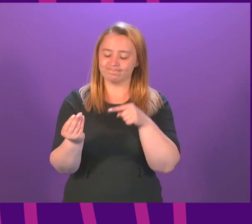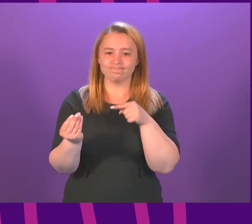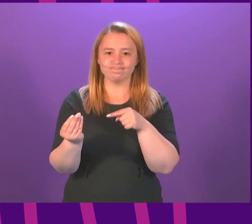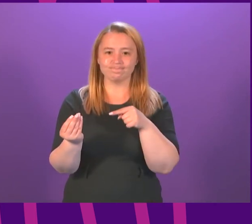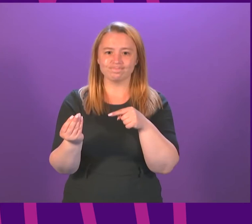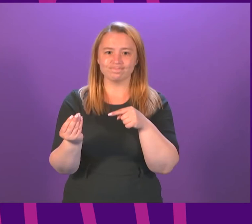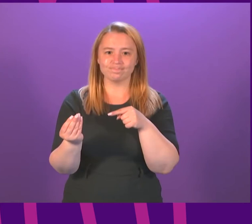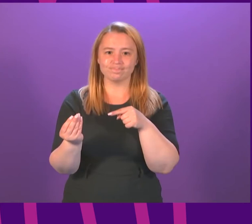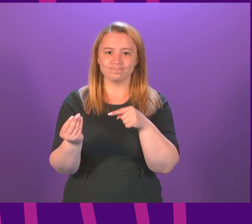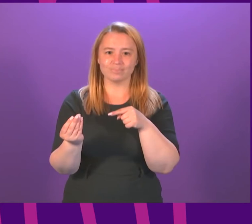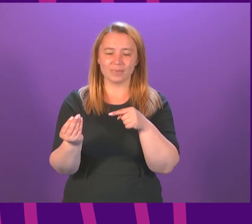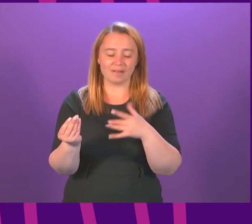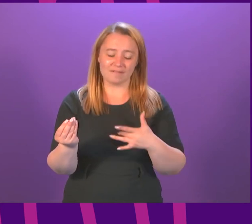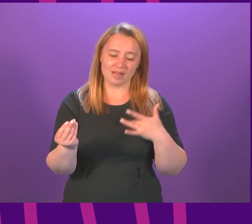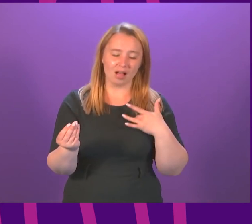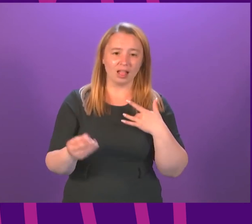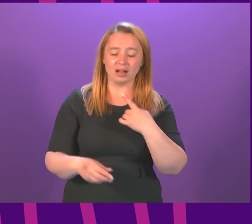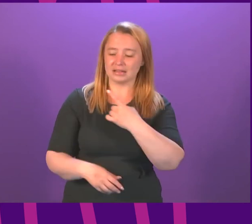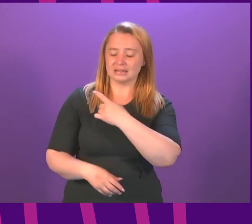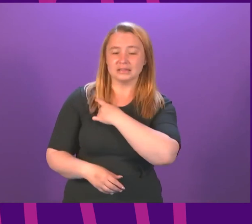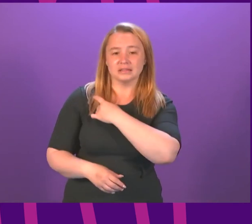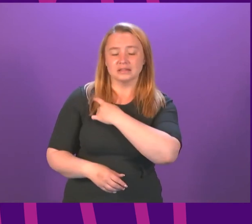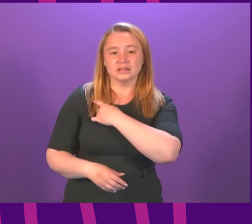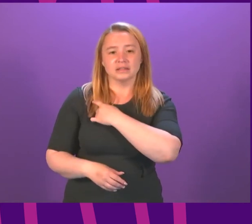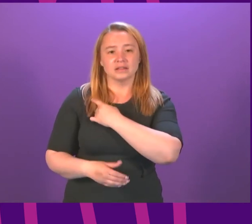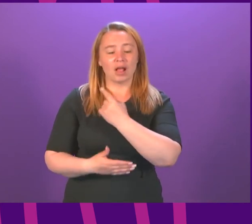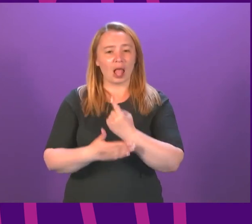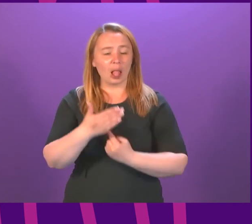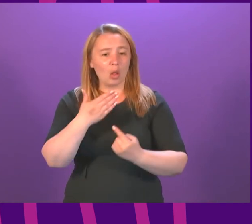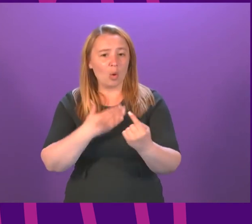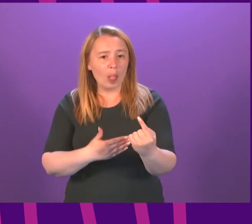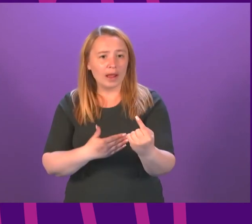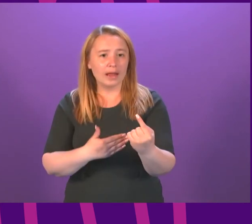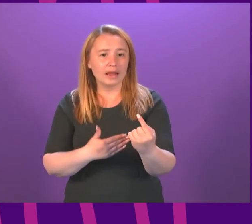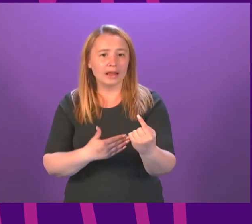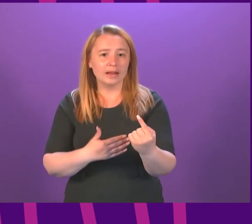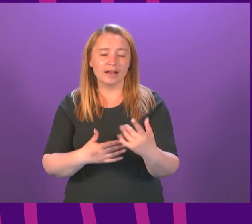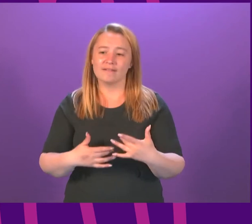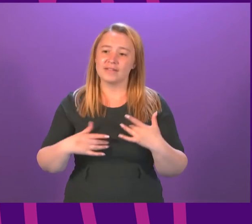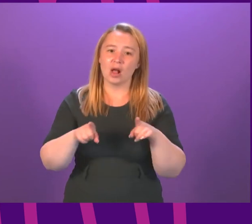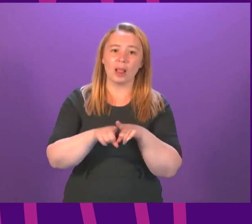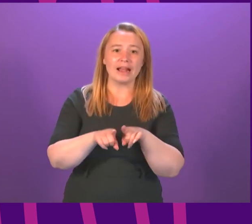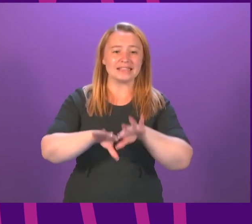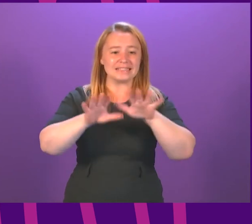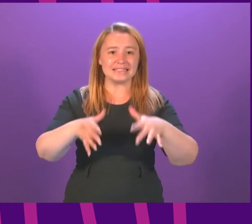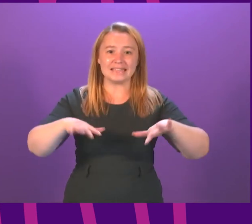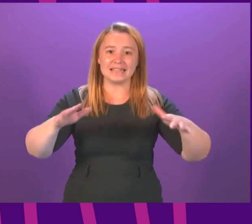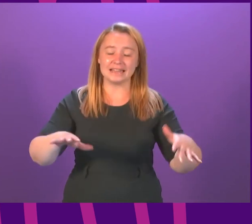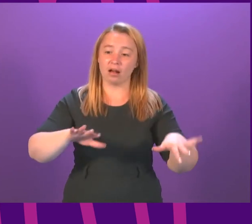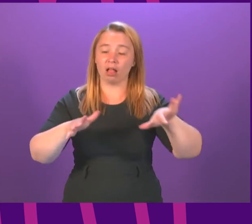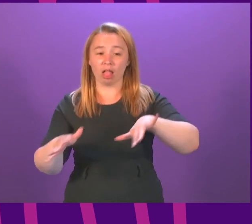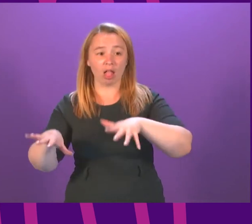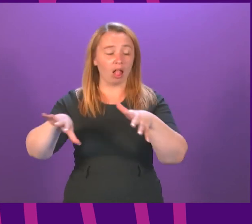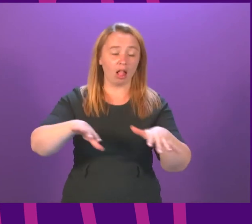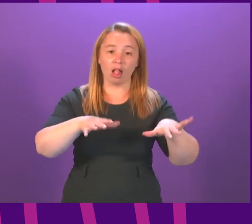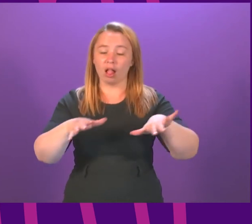There is an angst, a loneliness, a sense of being at sea. And what can we do